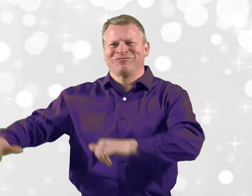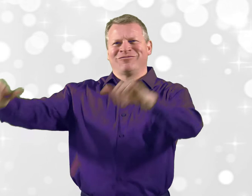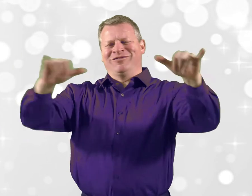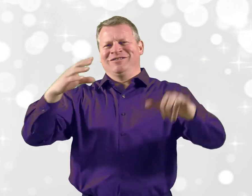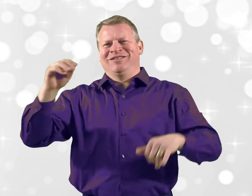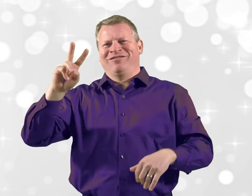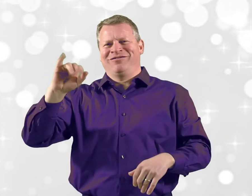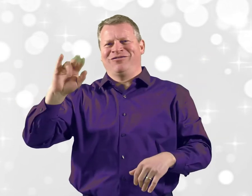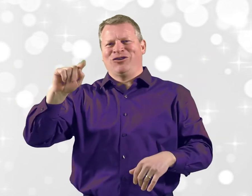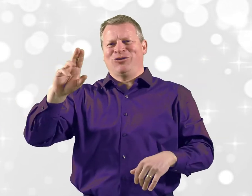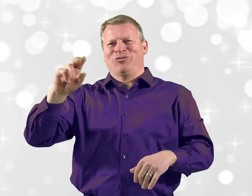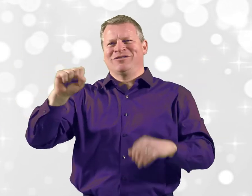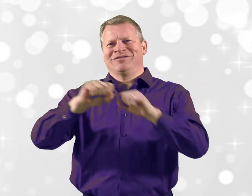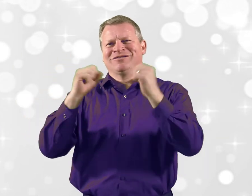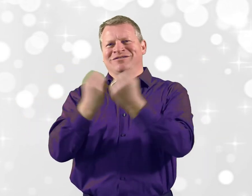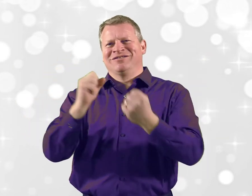a moral and virtuous society.